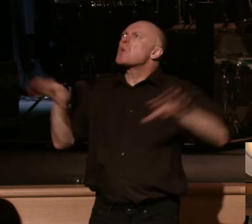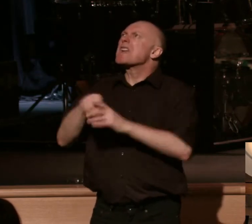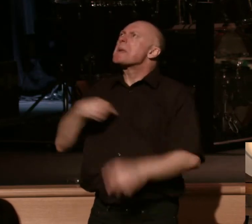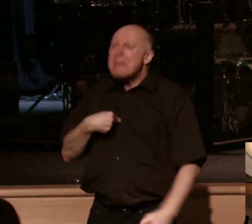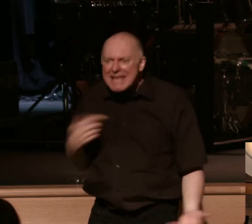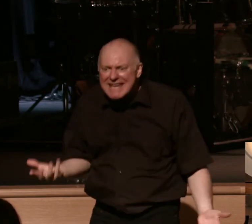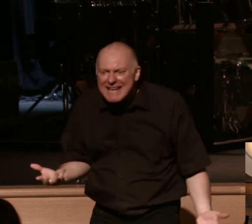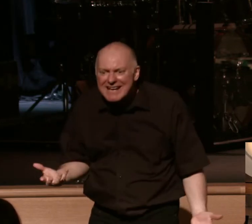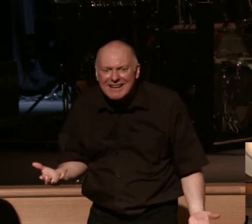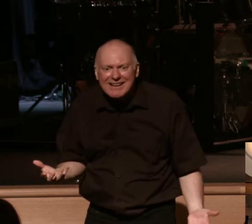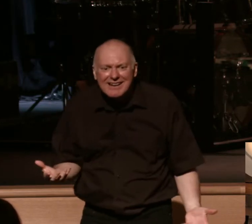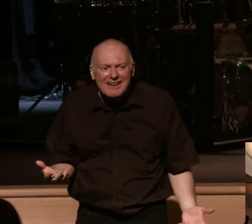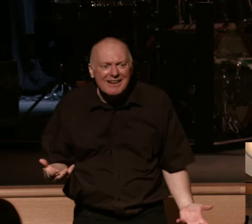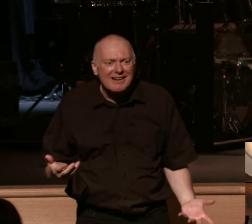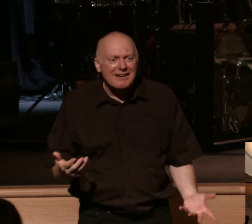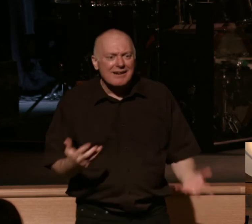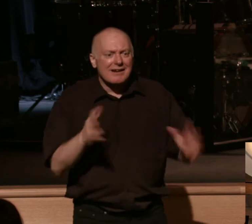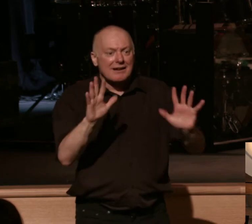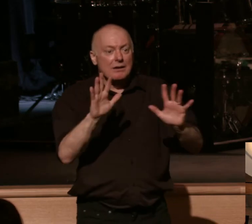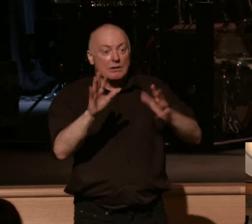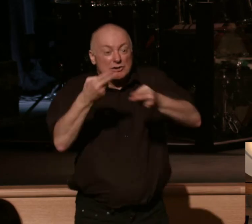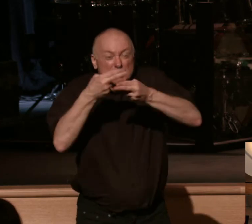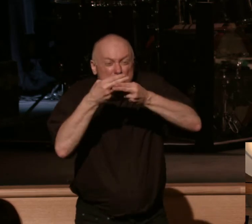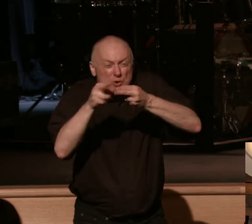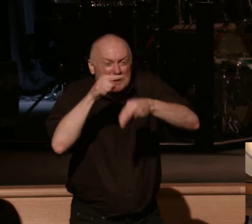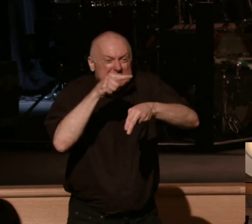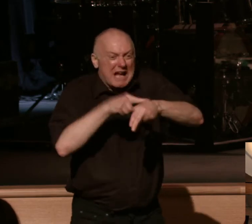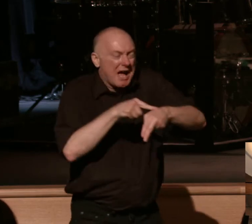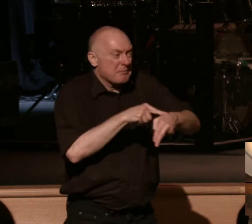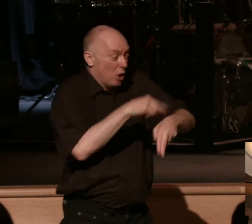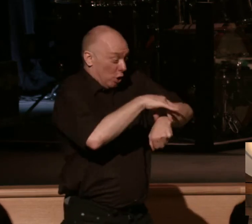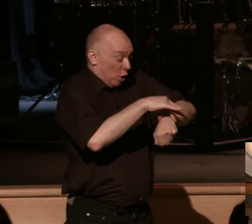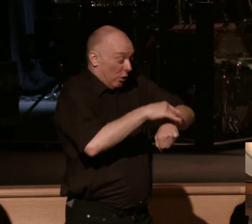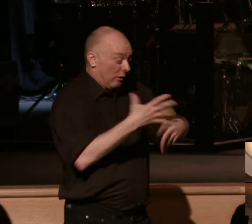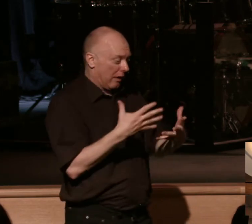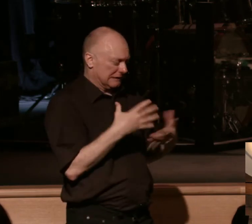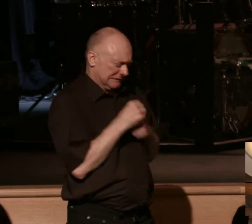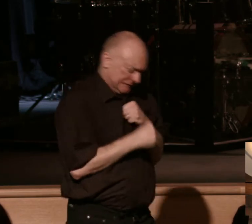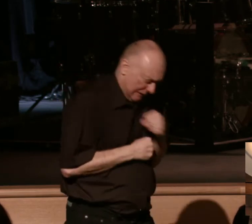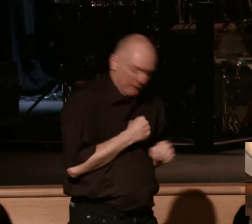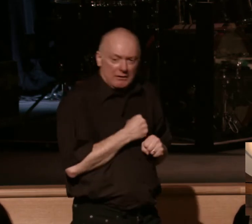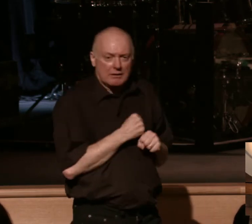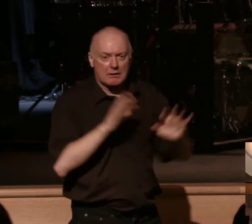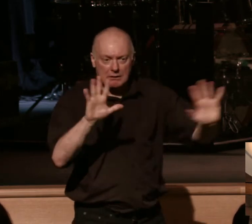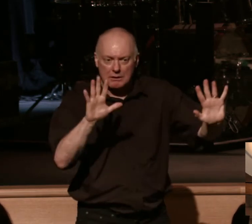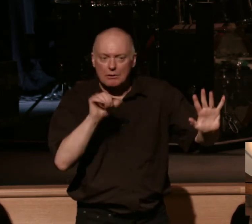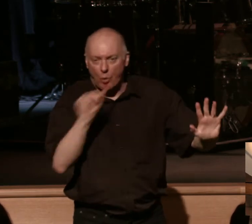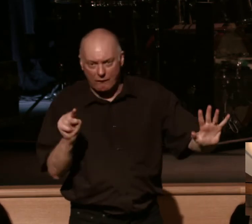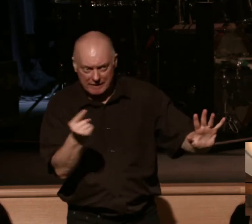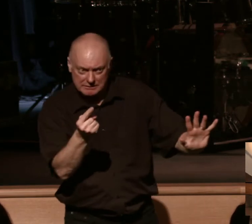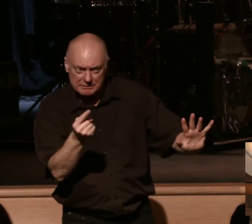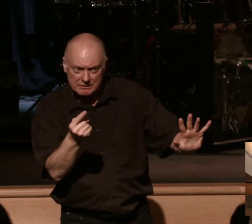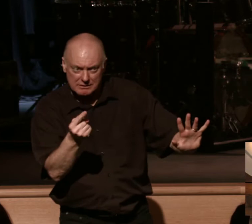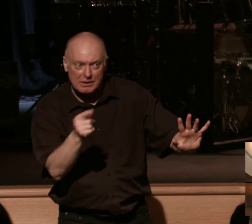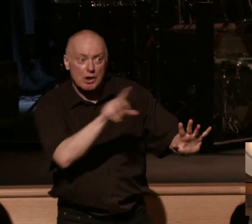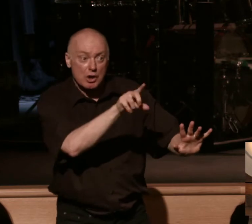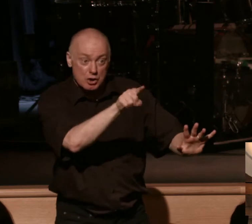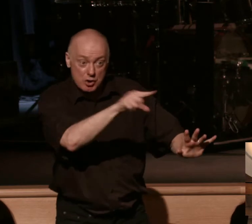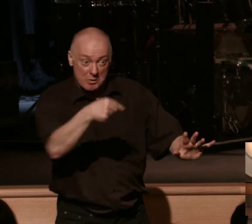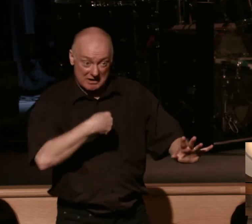17. For the slight momentary affliction, okay, so no offense, okay? You and I are here today, we're suffering through trials